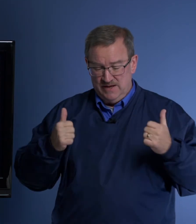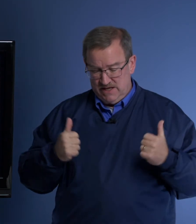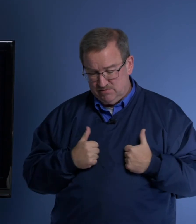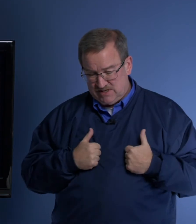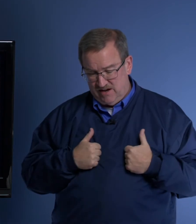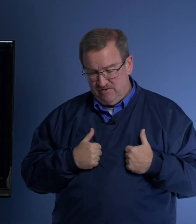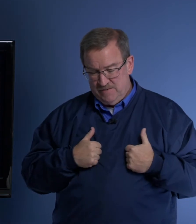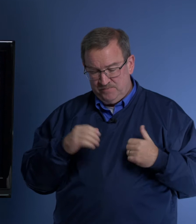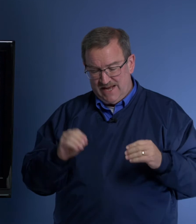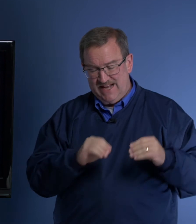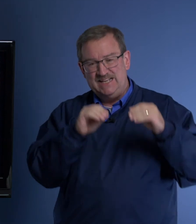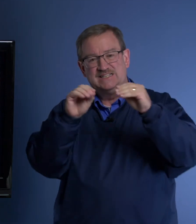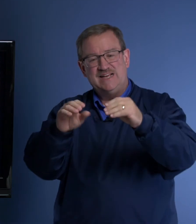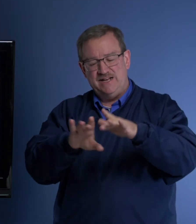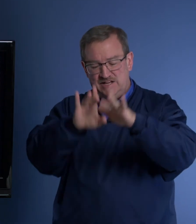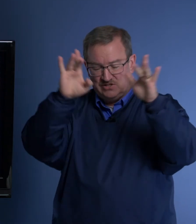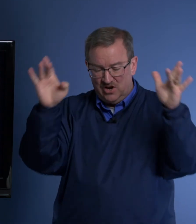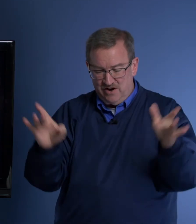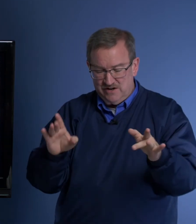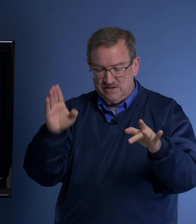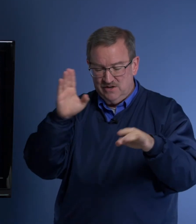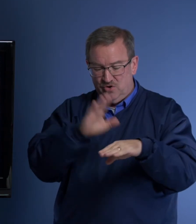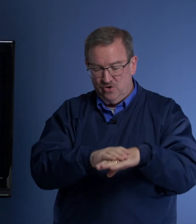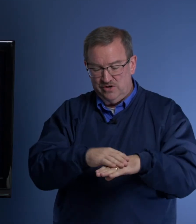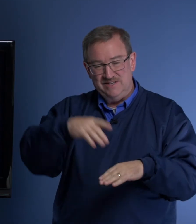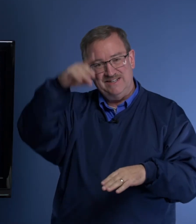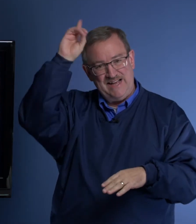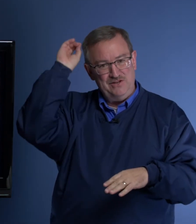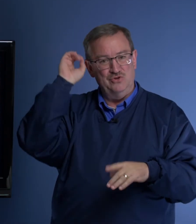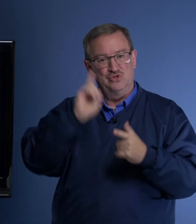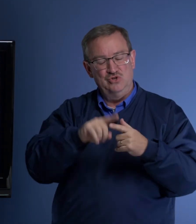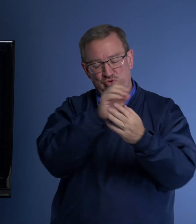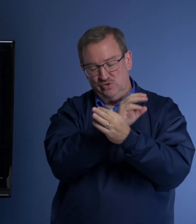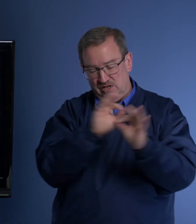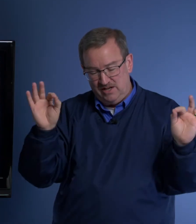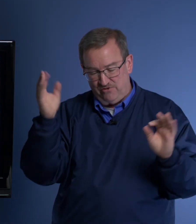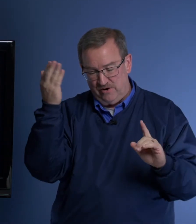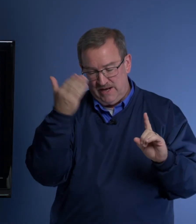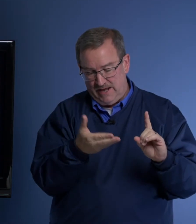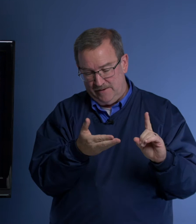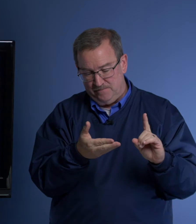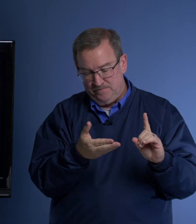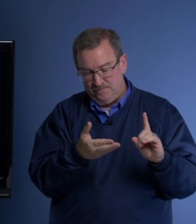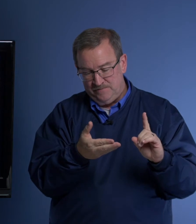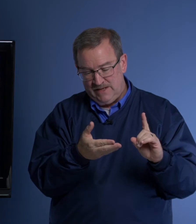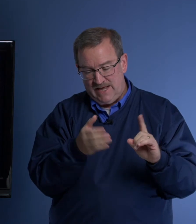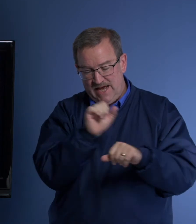himself and he set his heart on Daniel to deliver him. And